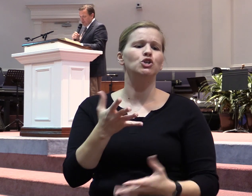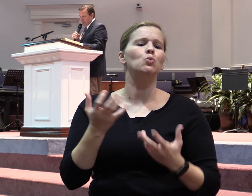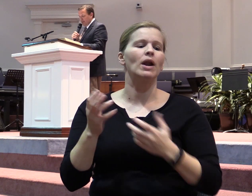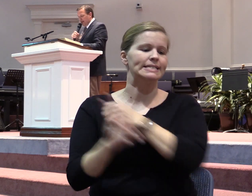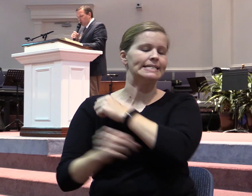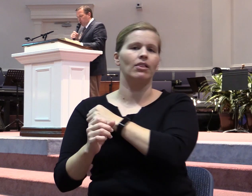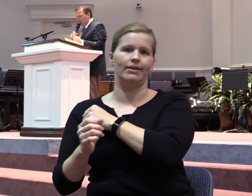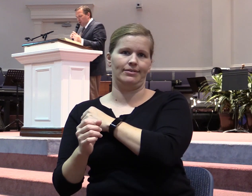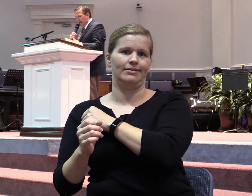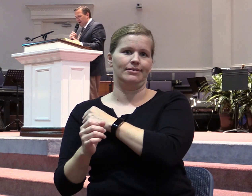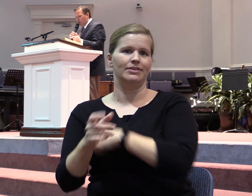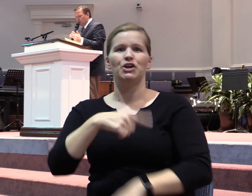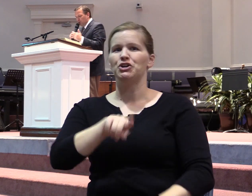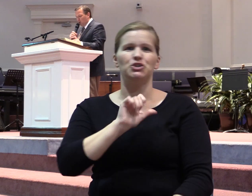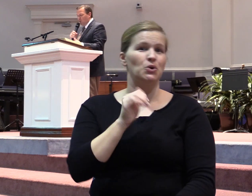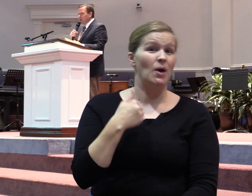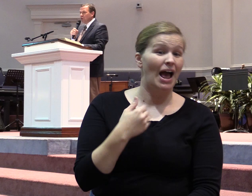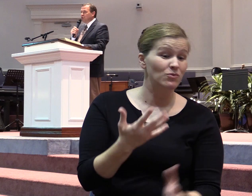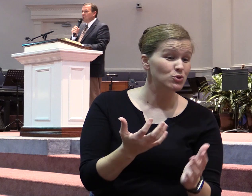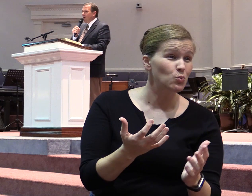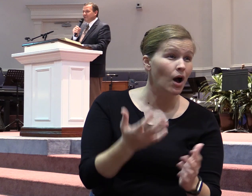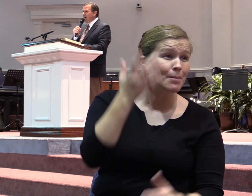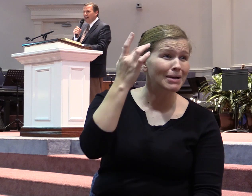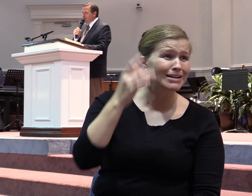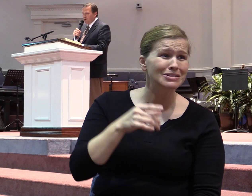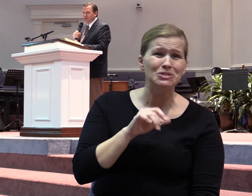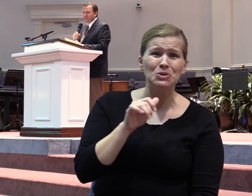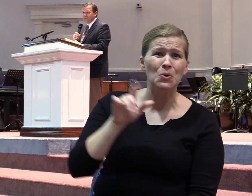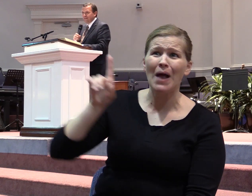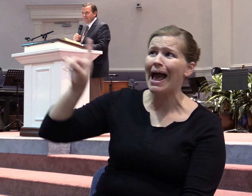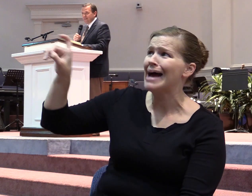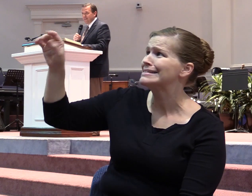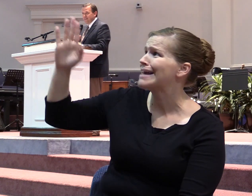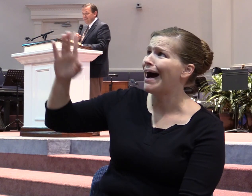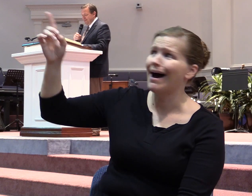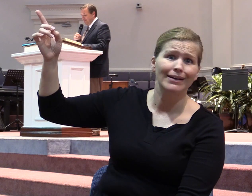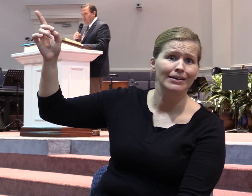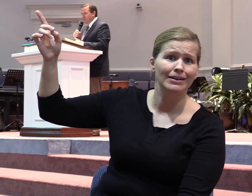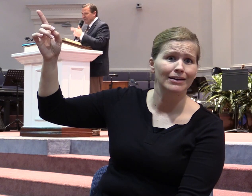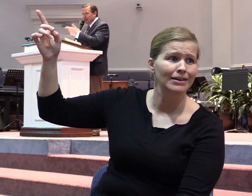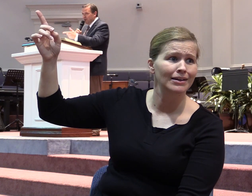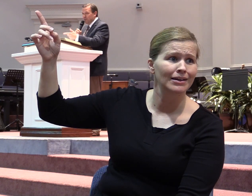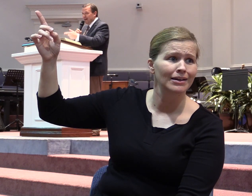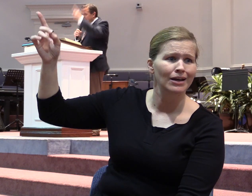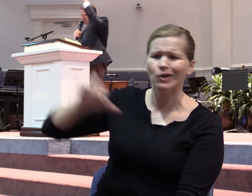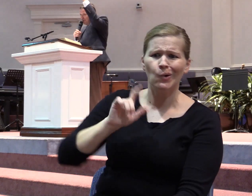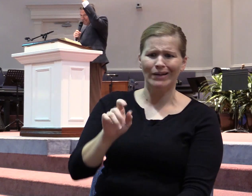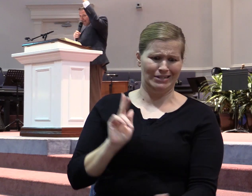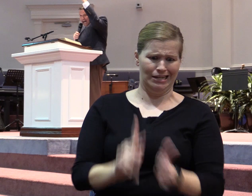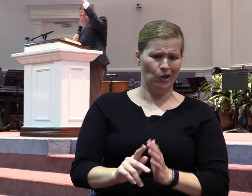Yeah, you don't have what you want because you don't ask God for it. Right. You don't have to kill nobody, just talk to God.